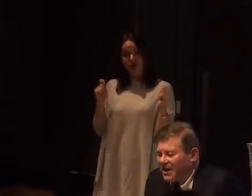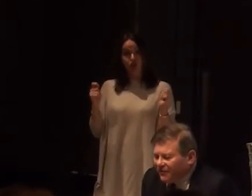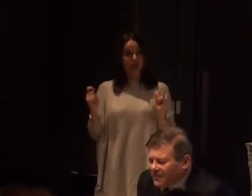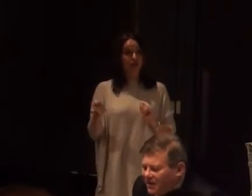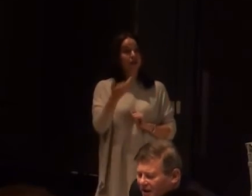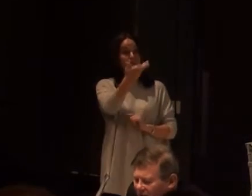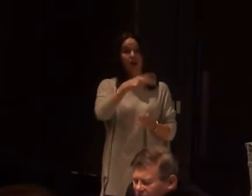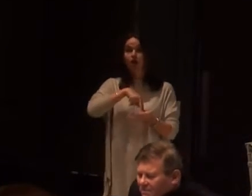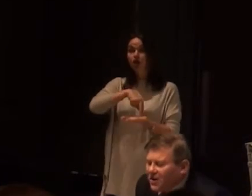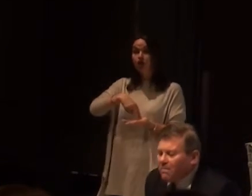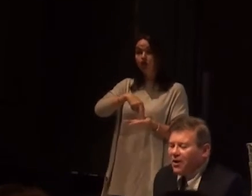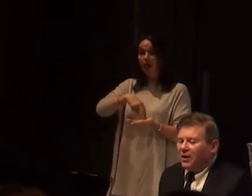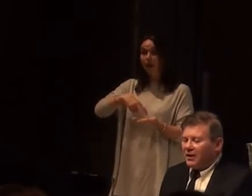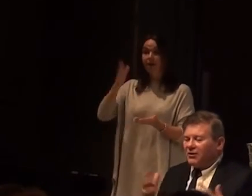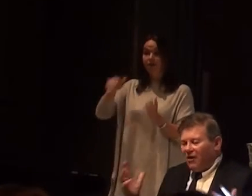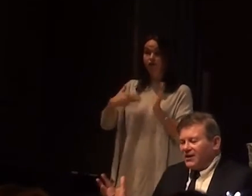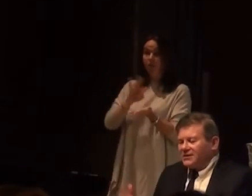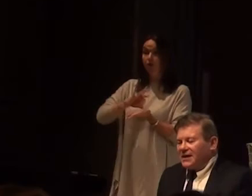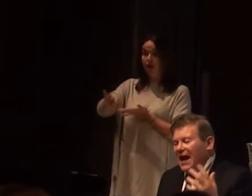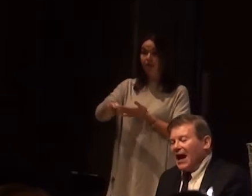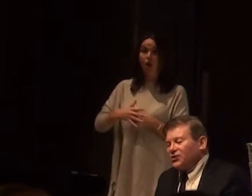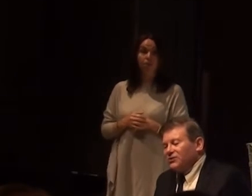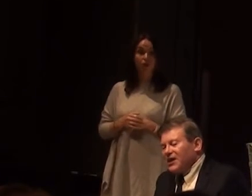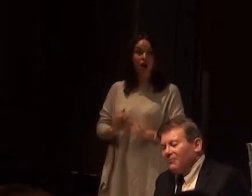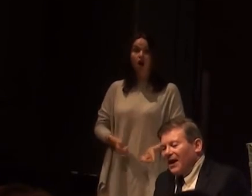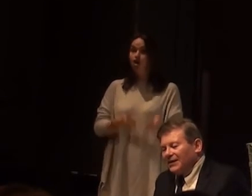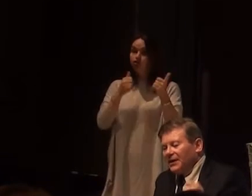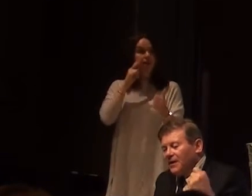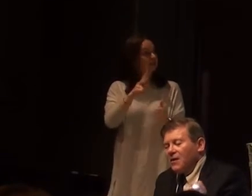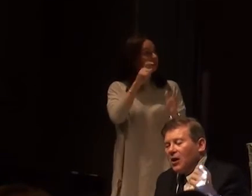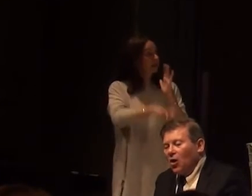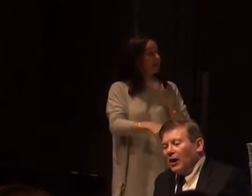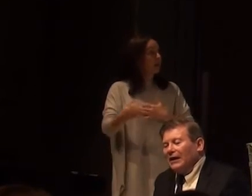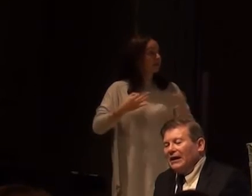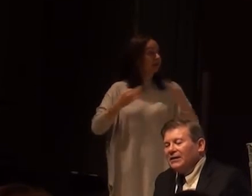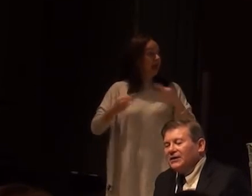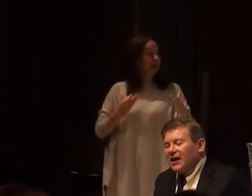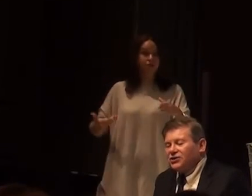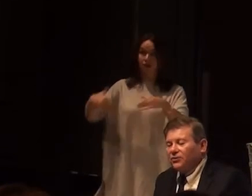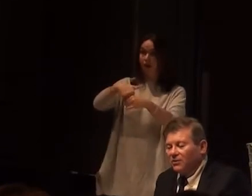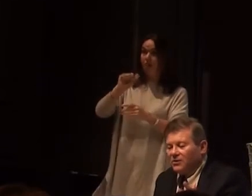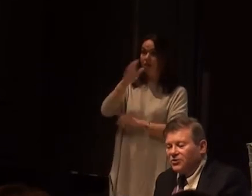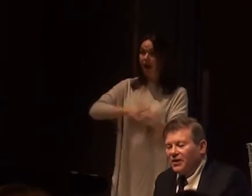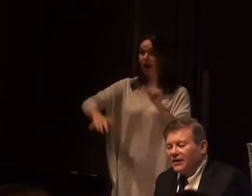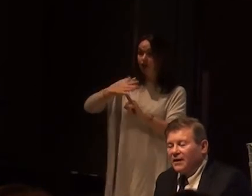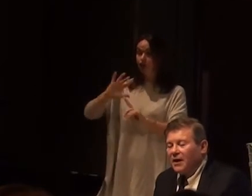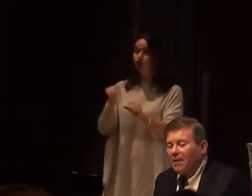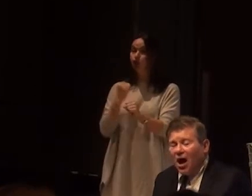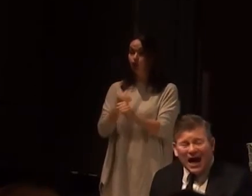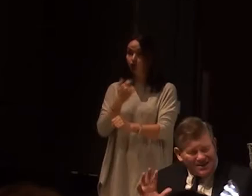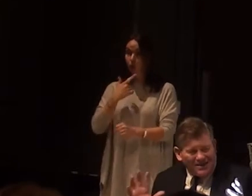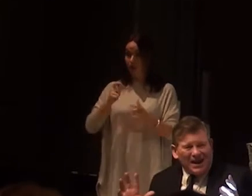Jamie here from the Strip and the Opera. Great to see actual disabled actor in the National doing